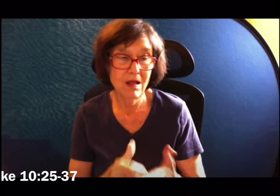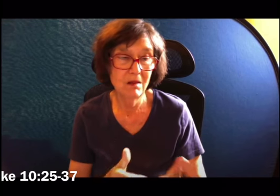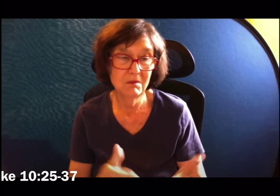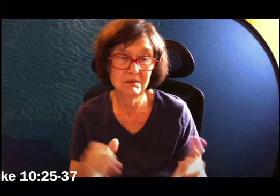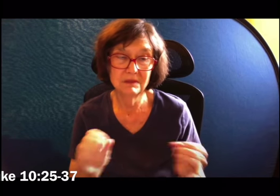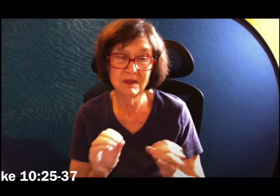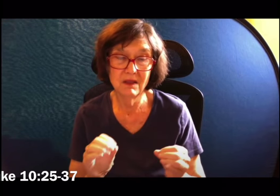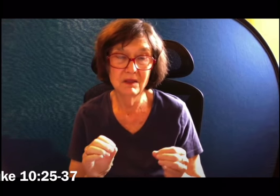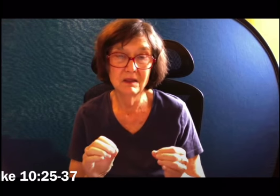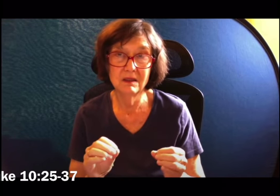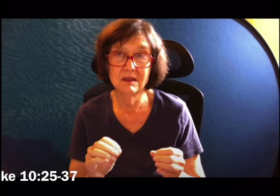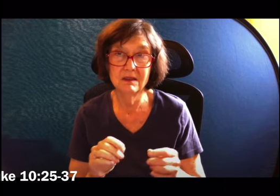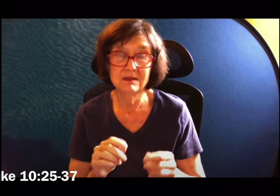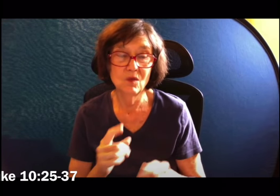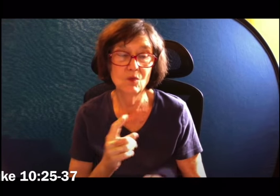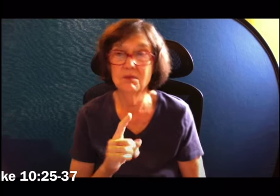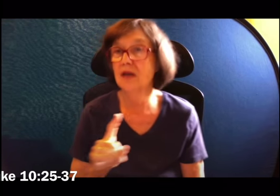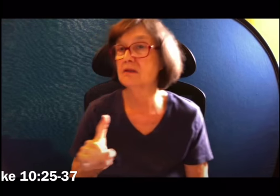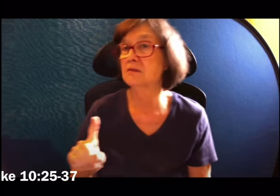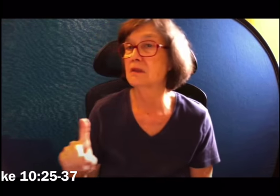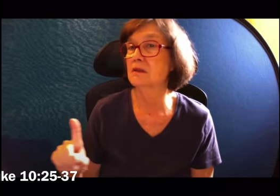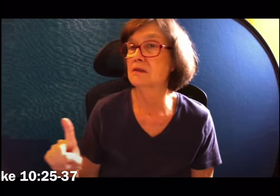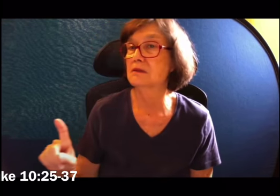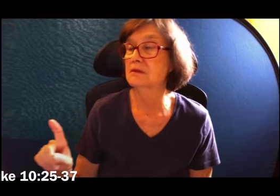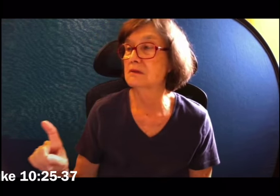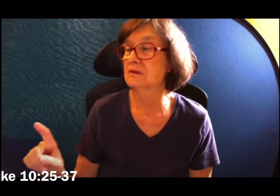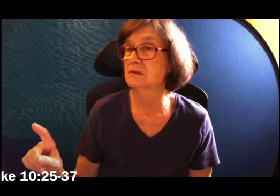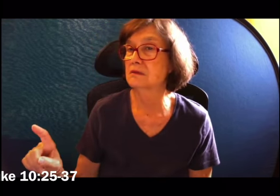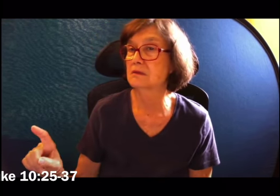But when he saw him, he passed by on the opposite side.